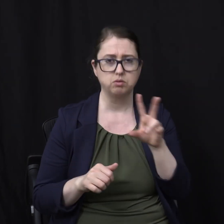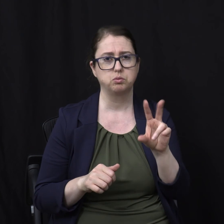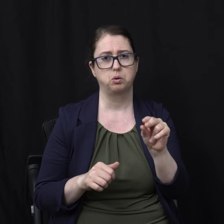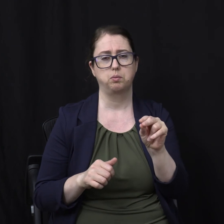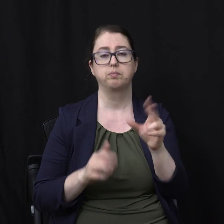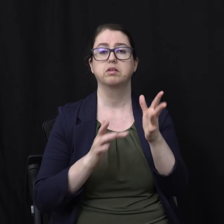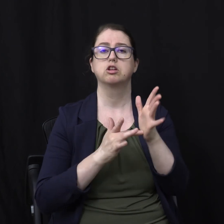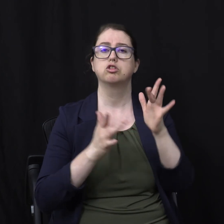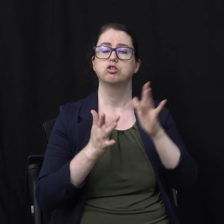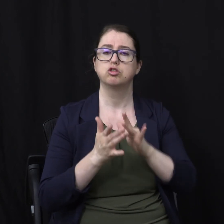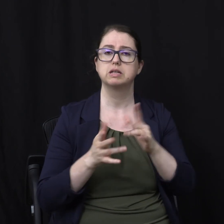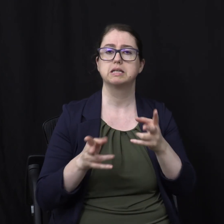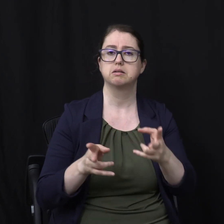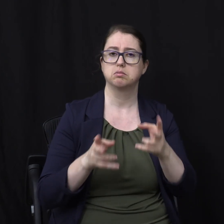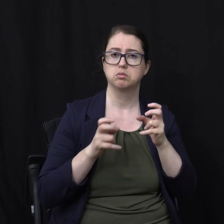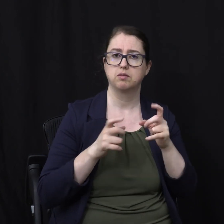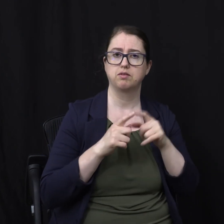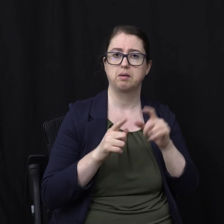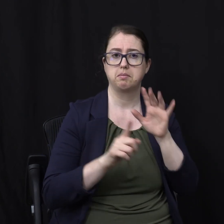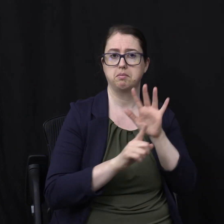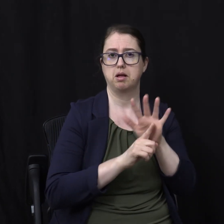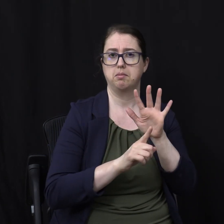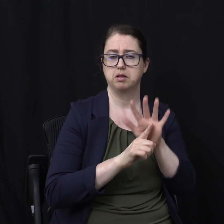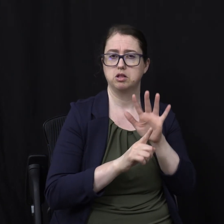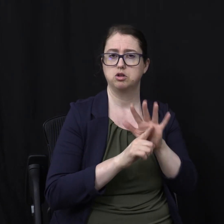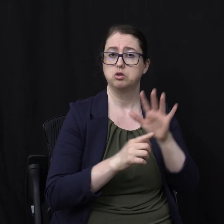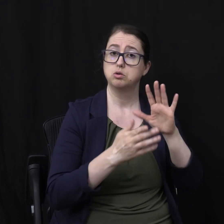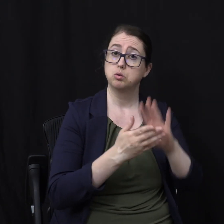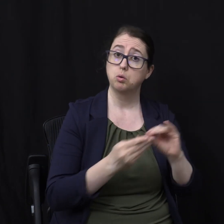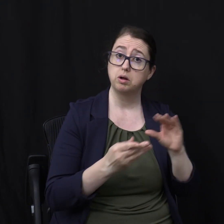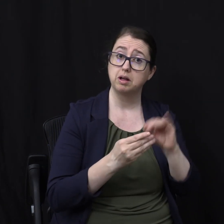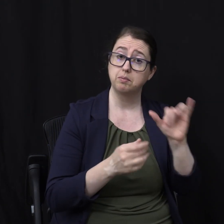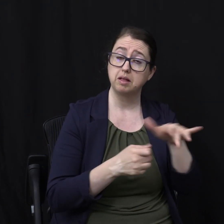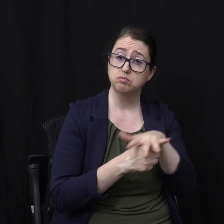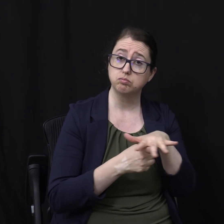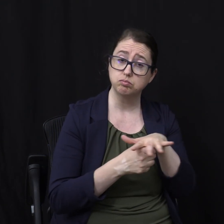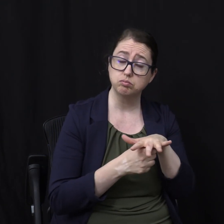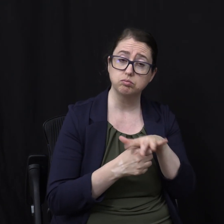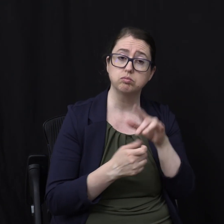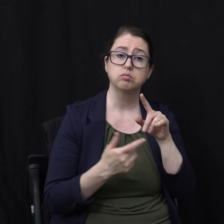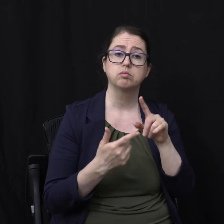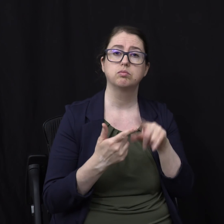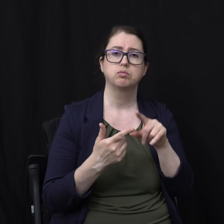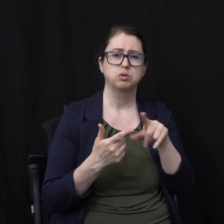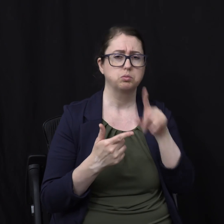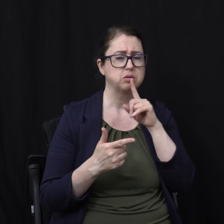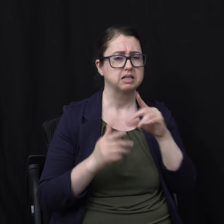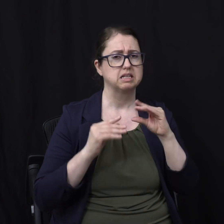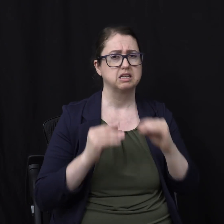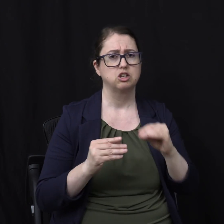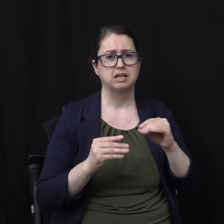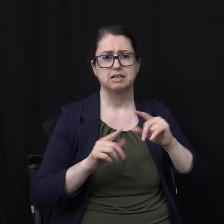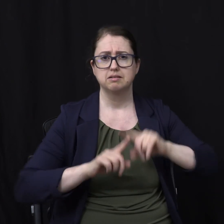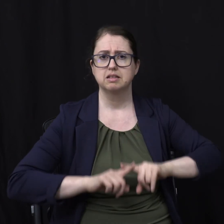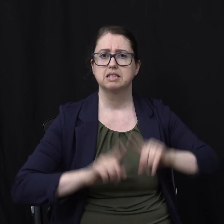pulling From popular mythology From ideas That were common In his day To teach a completely Different lesson About